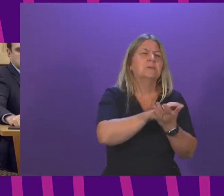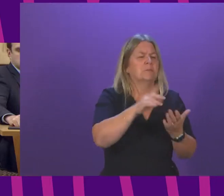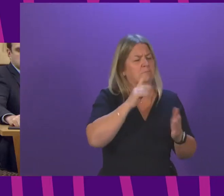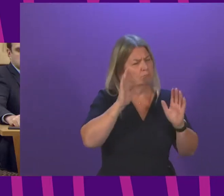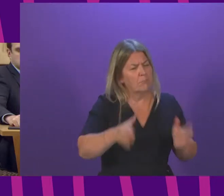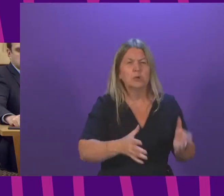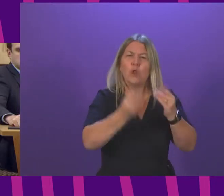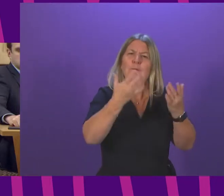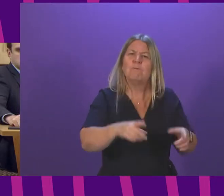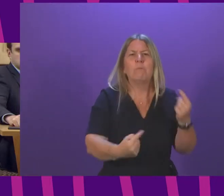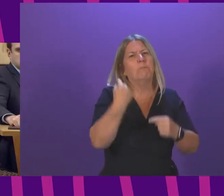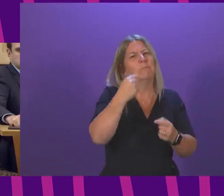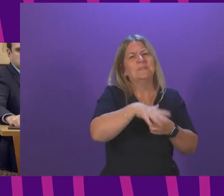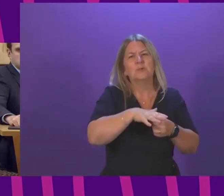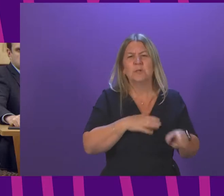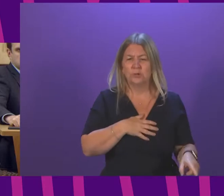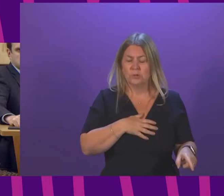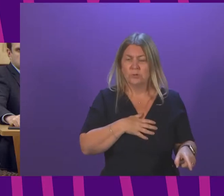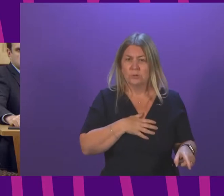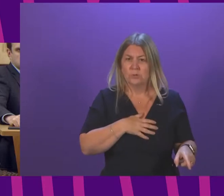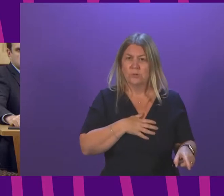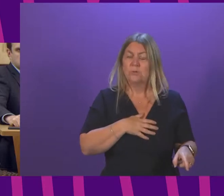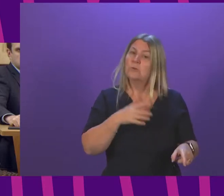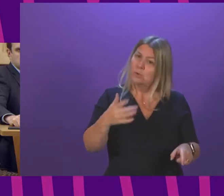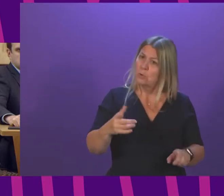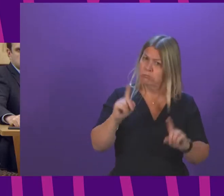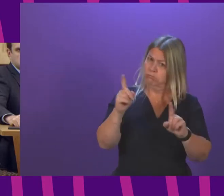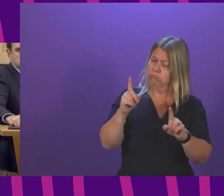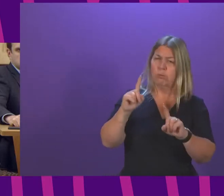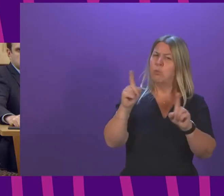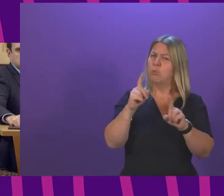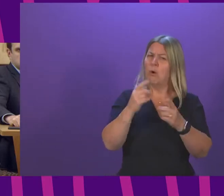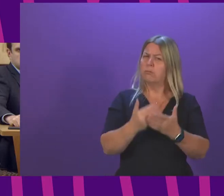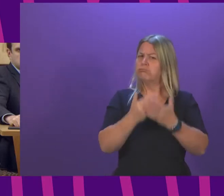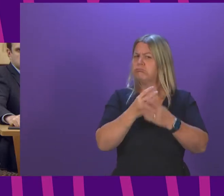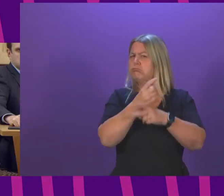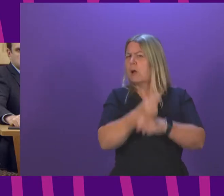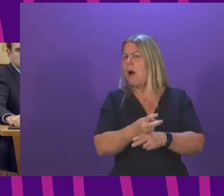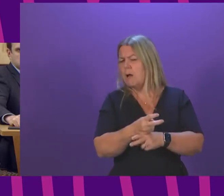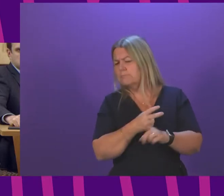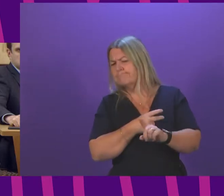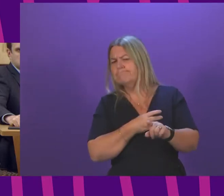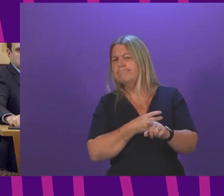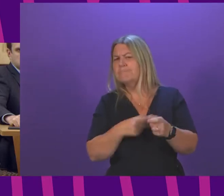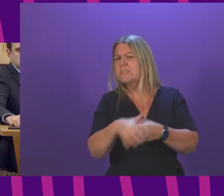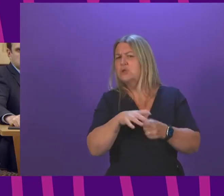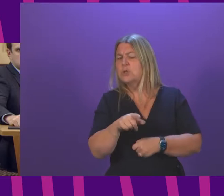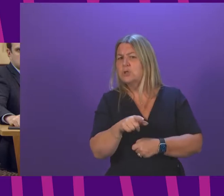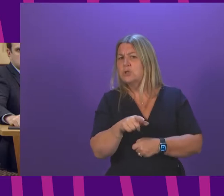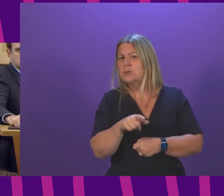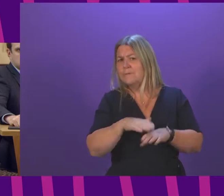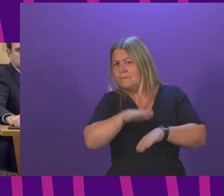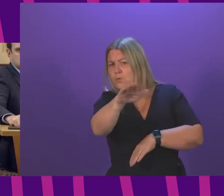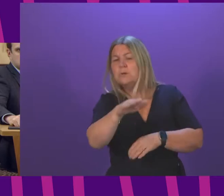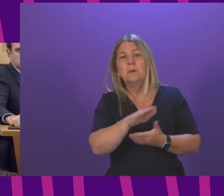First Minister to tell Parliament what safeguarding issues are in place to ensure that the voices of survivors are never